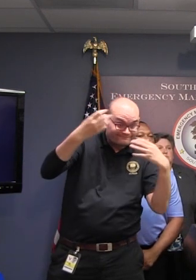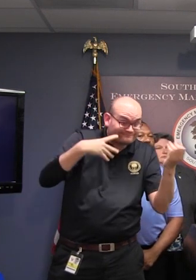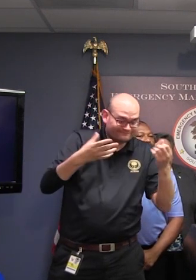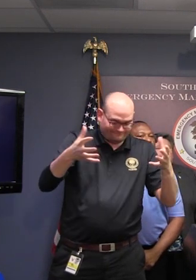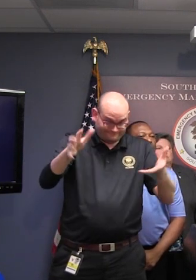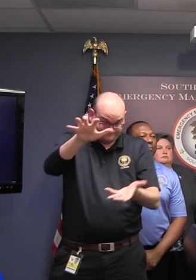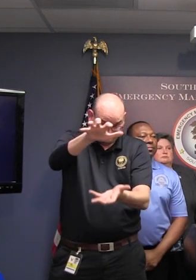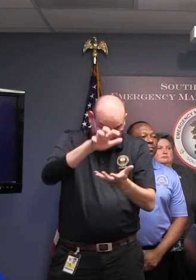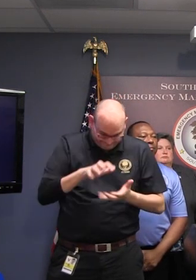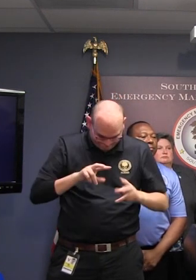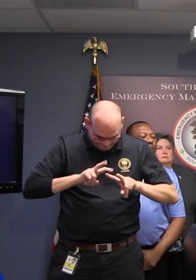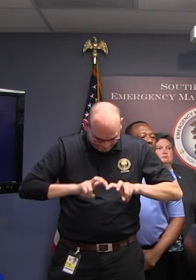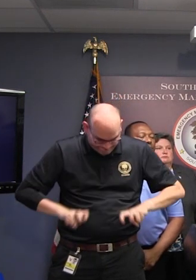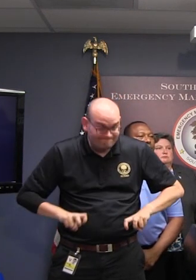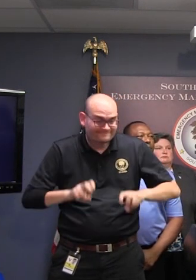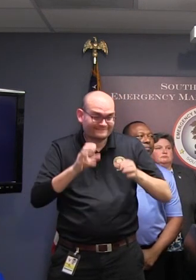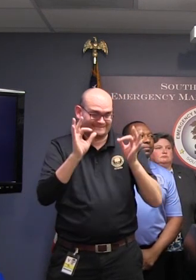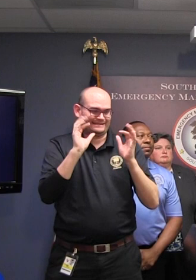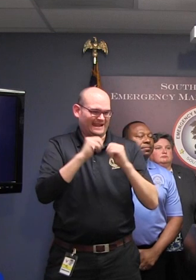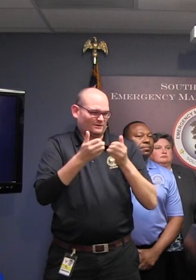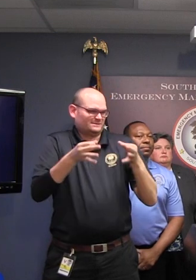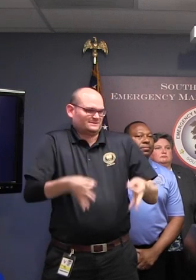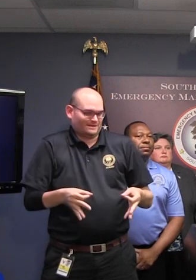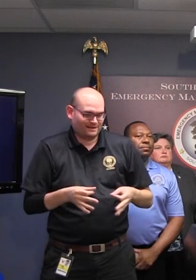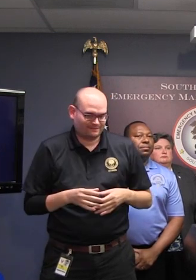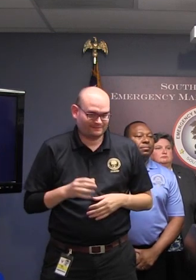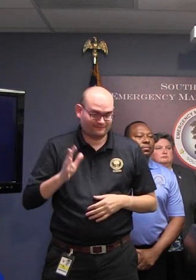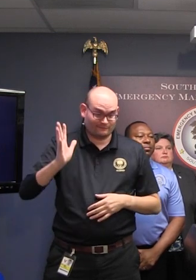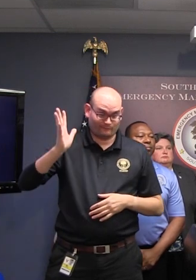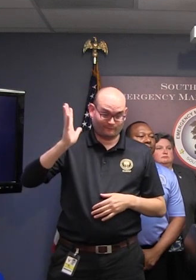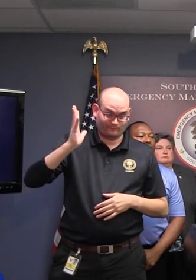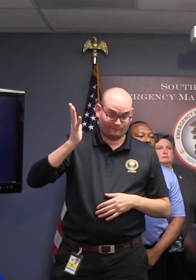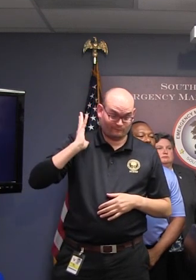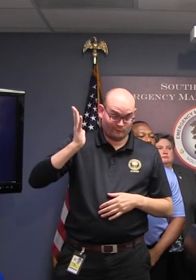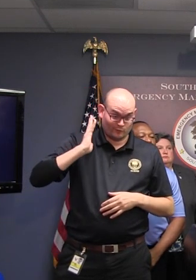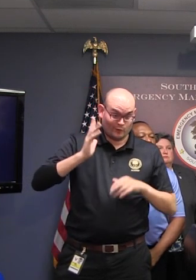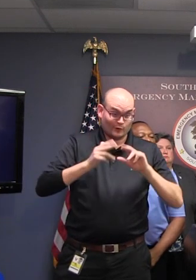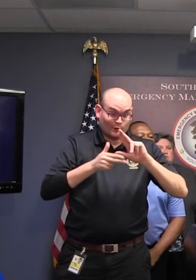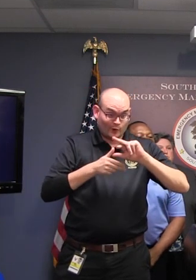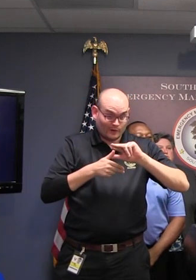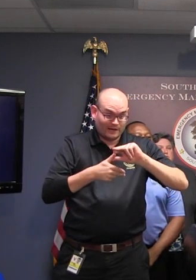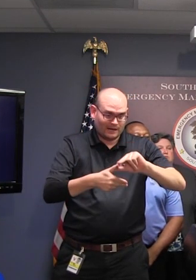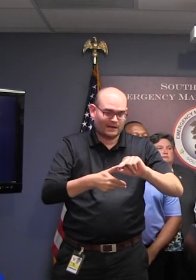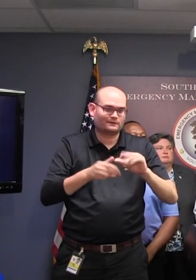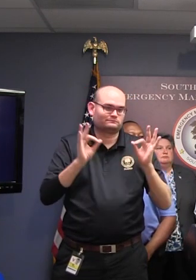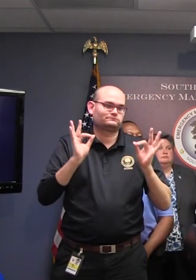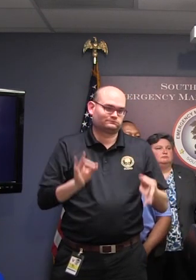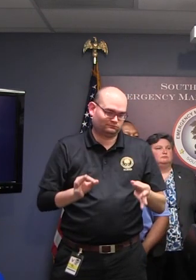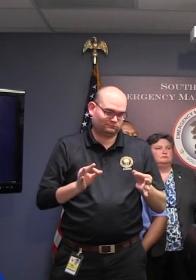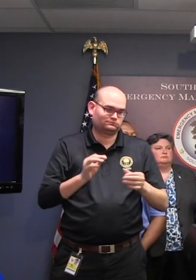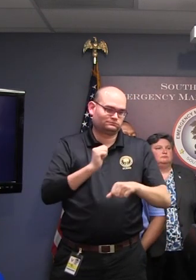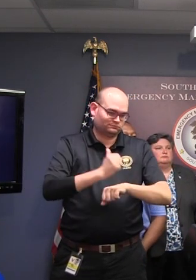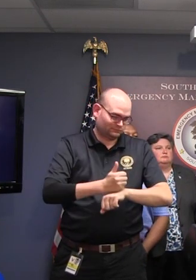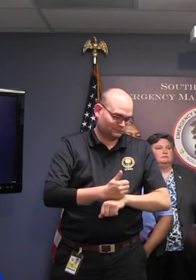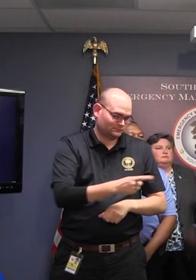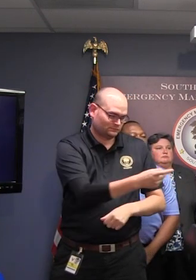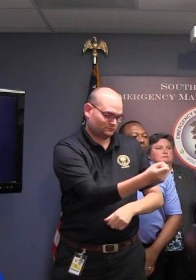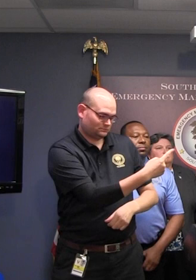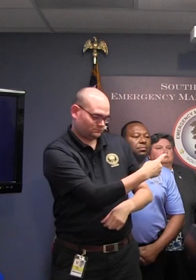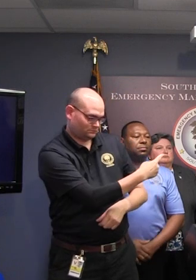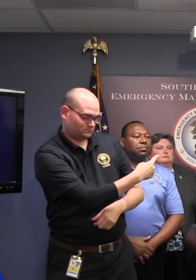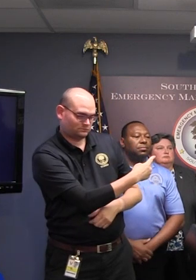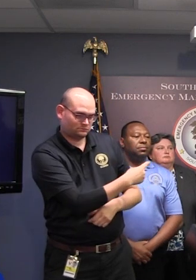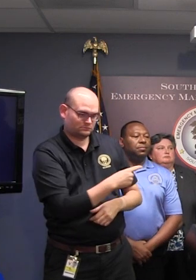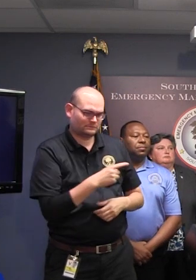storms have done. And this is our best judgment. We'll be glad to respond to questions. How many people does this affect? How many people